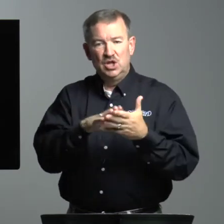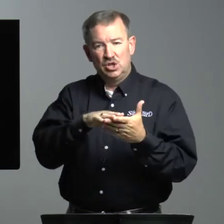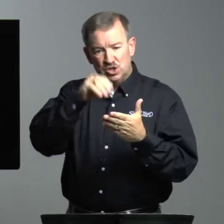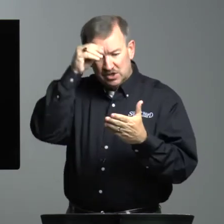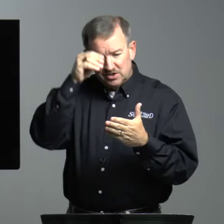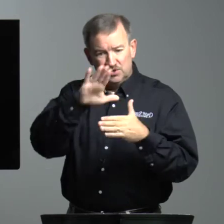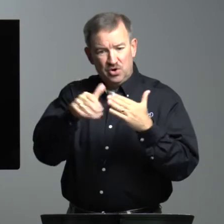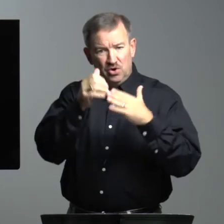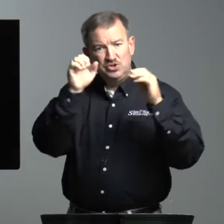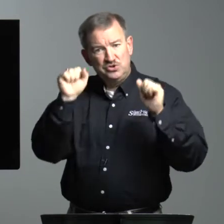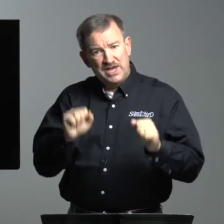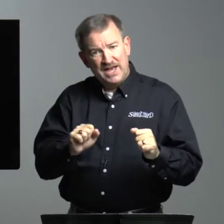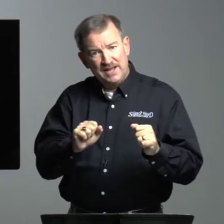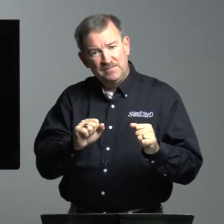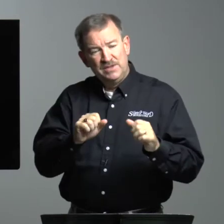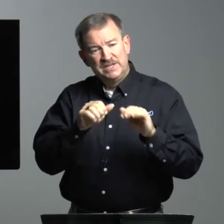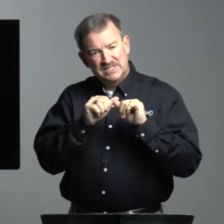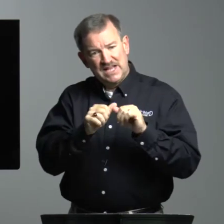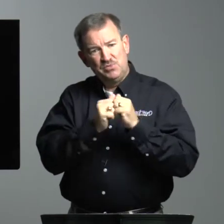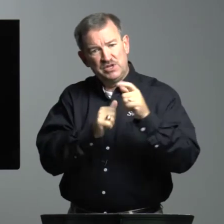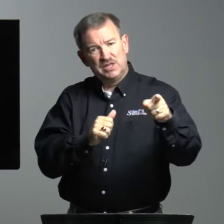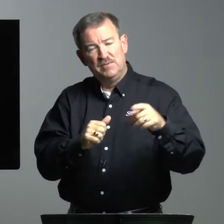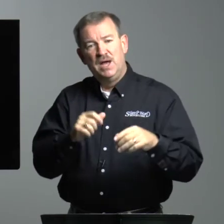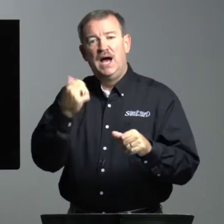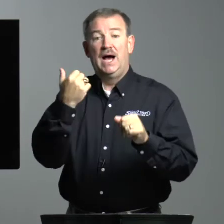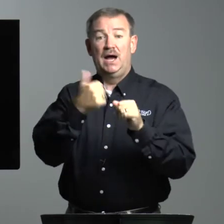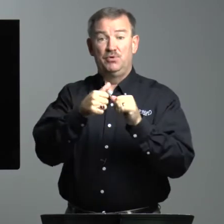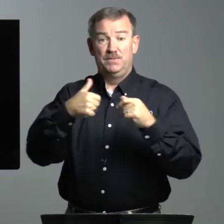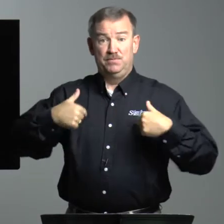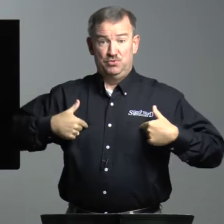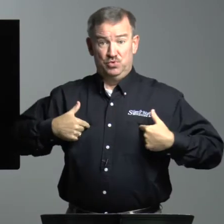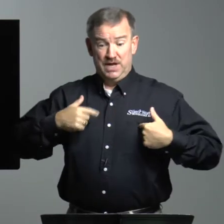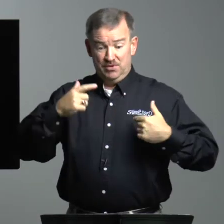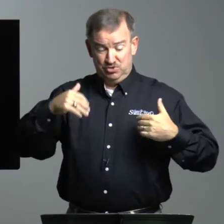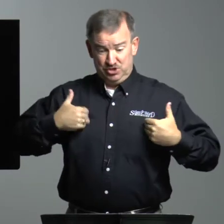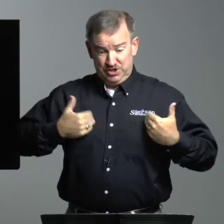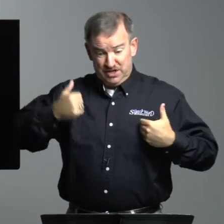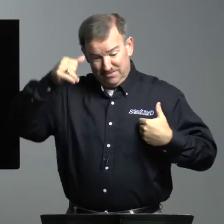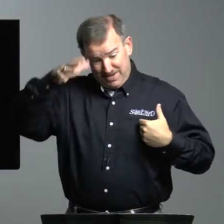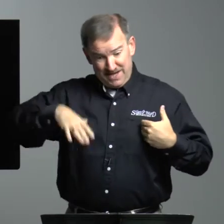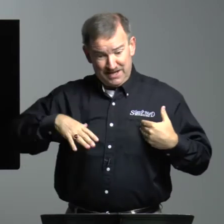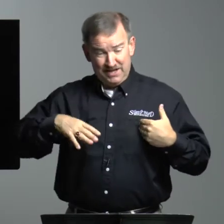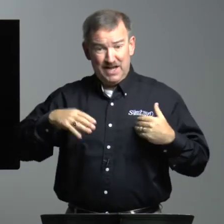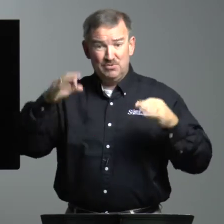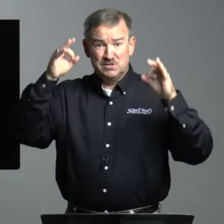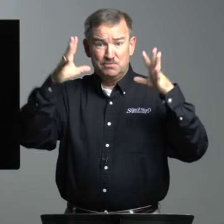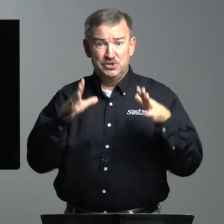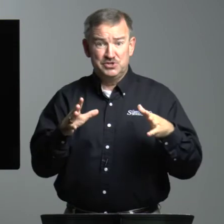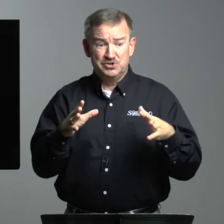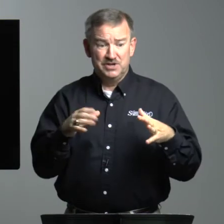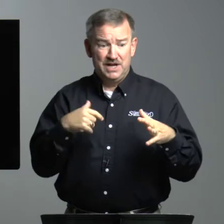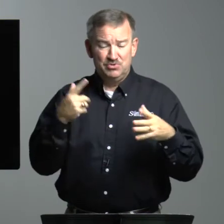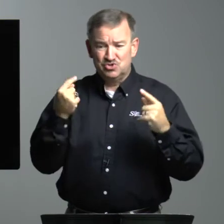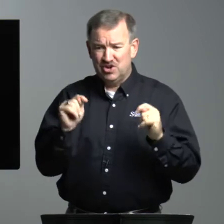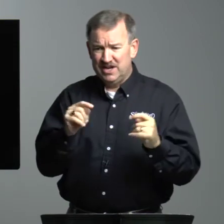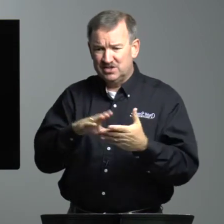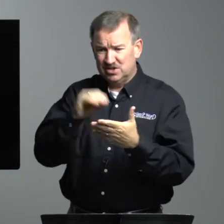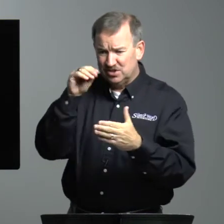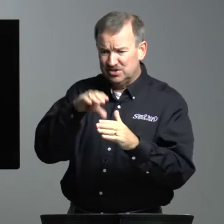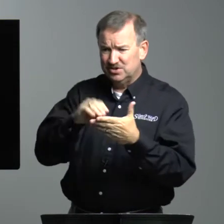Learn all you can. Stay with them. And I remember when I was a young man and I was a preacher and I was trying to learn,